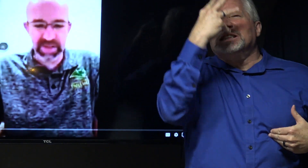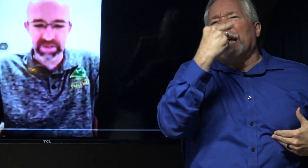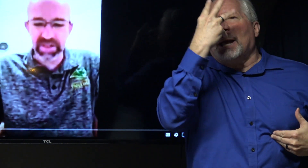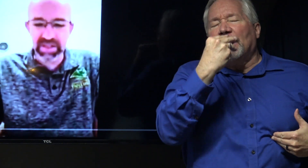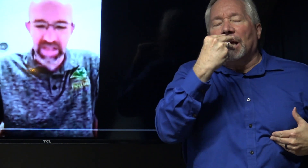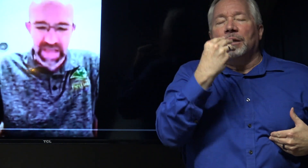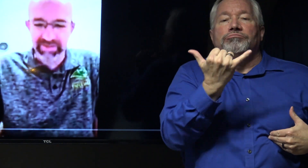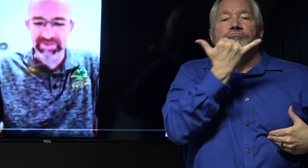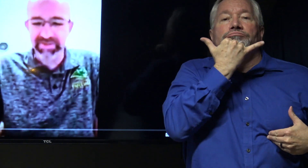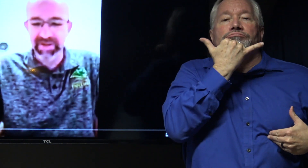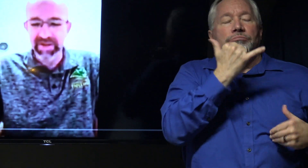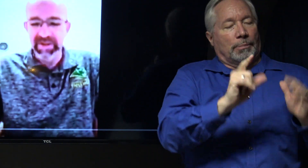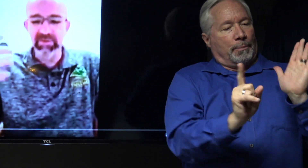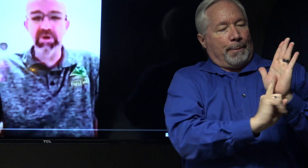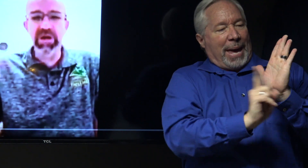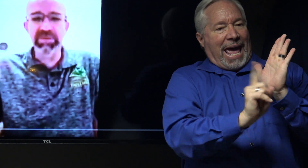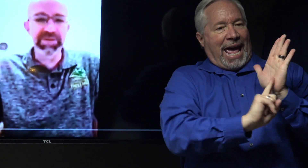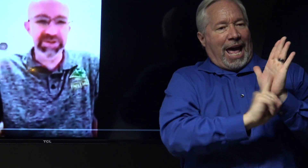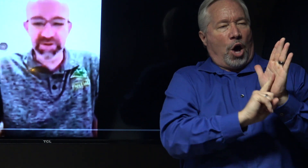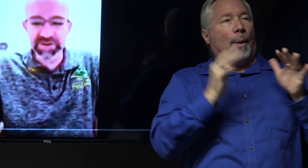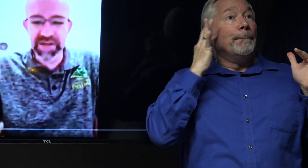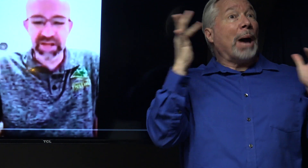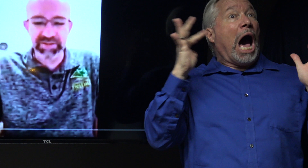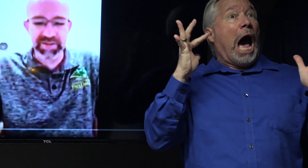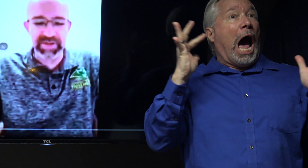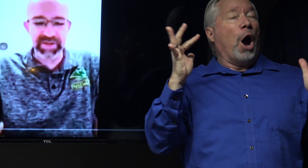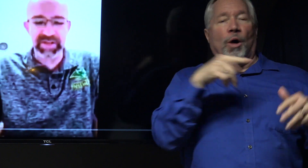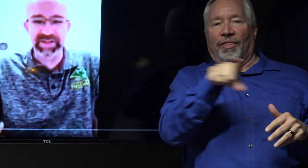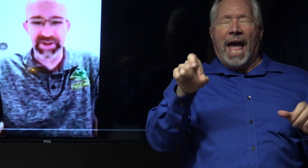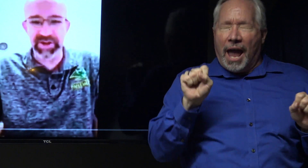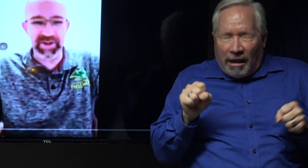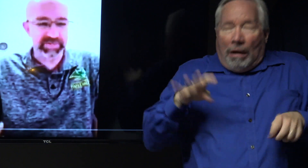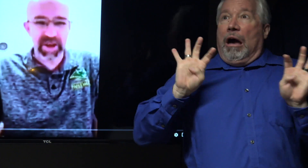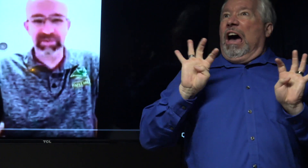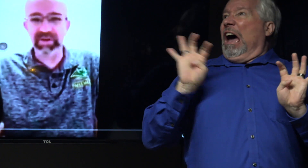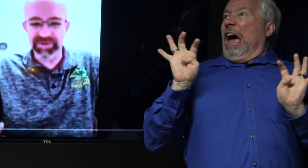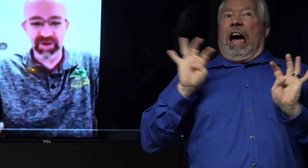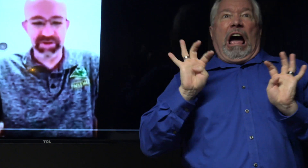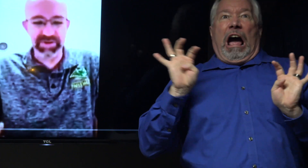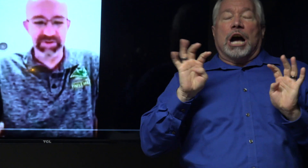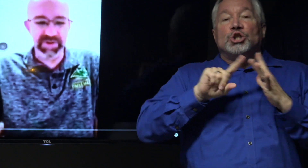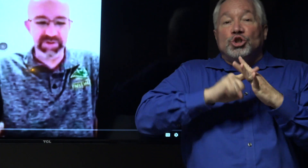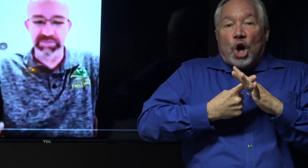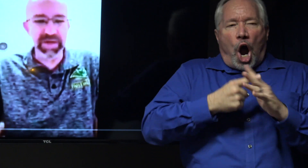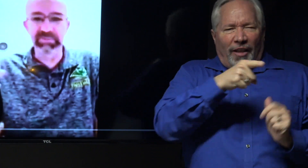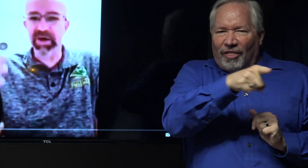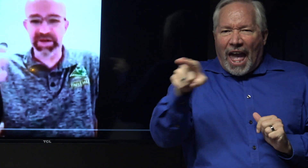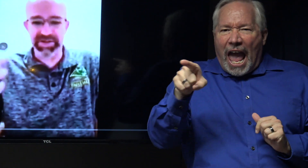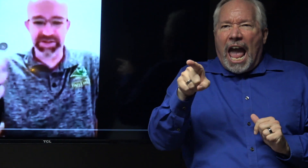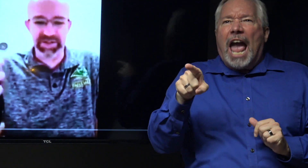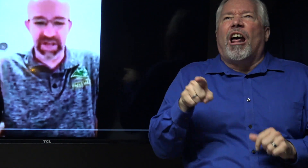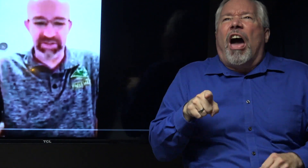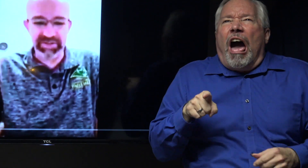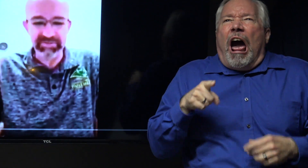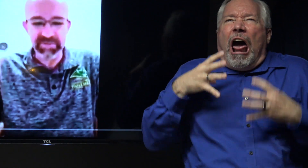like, come to life. They woke up, and they started salivating like a dog, Pavlov's dog situation. Big buckets of saliva.